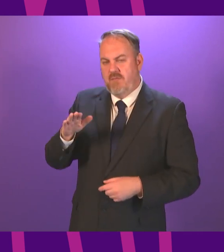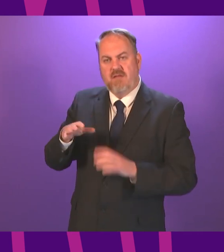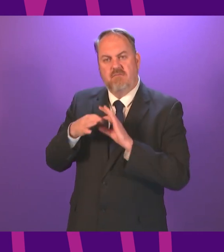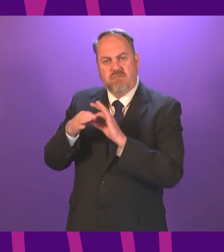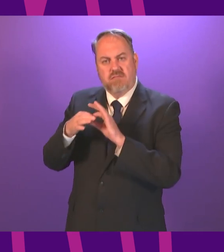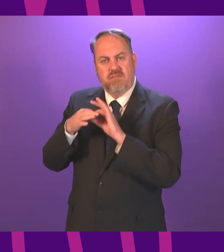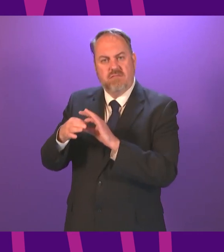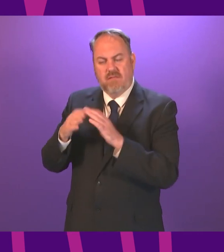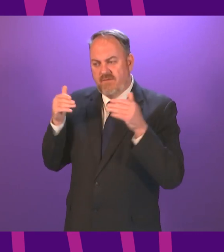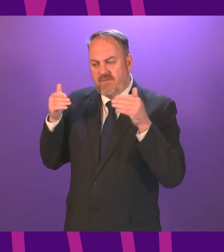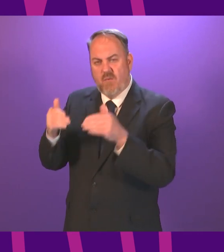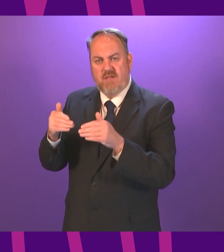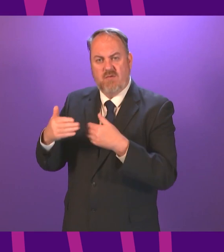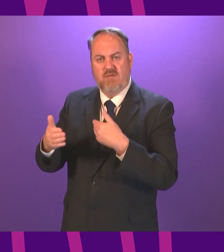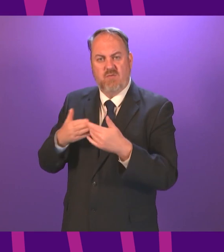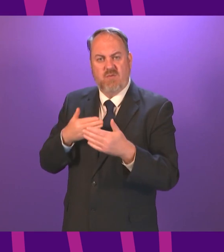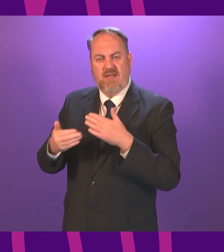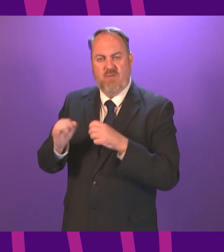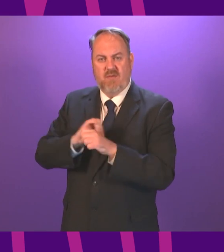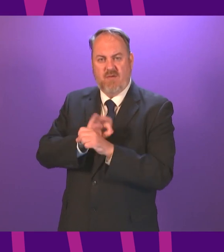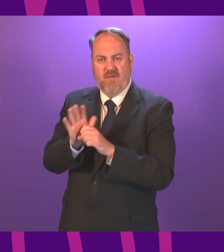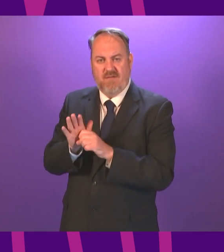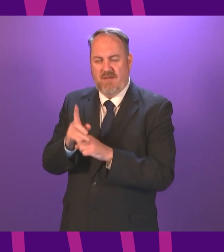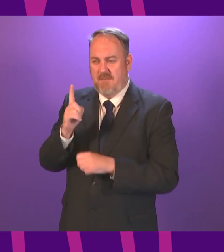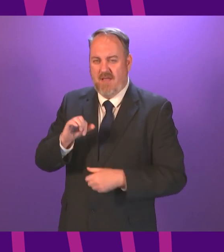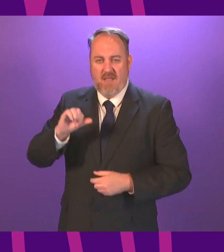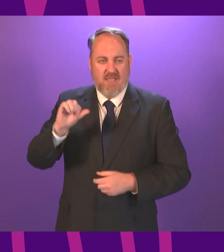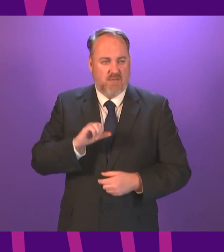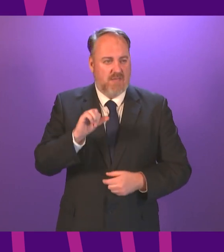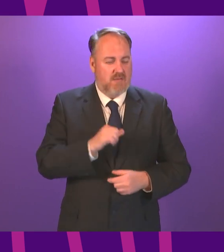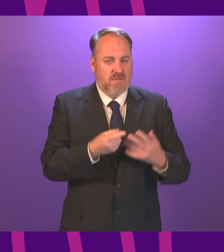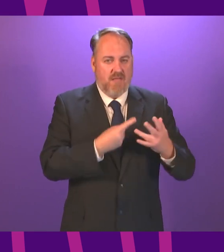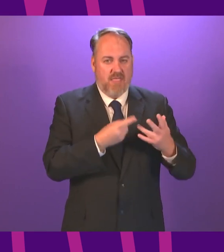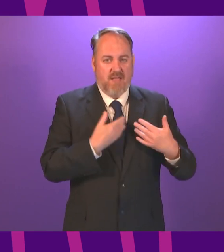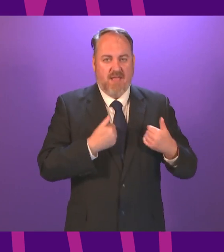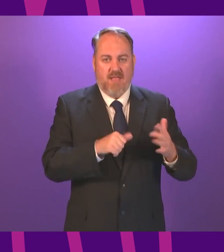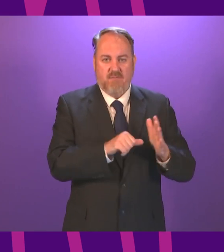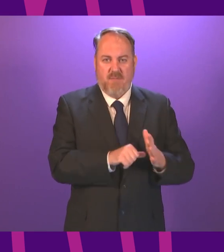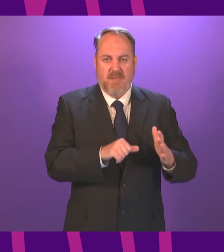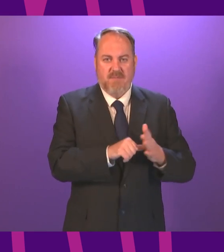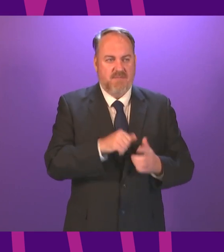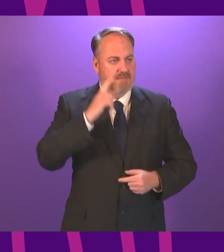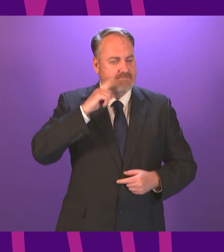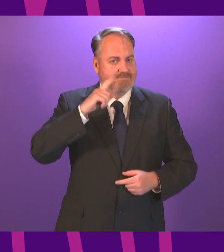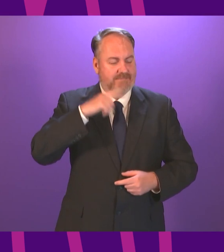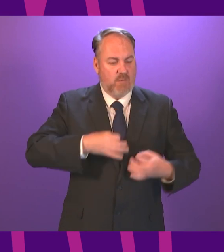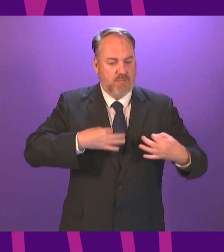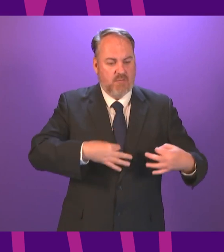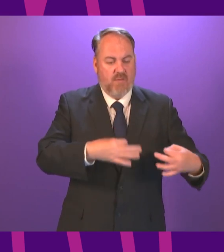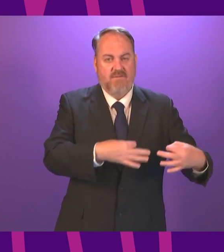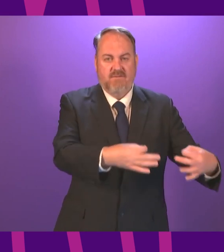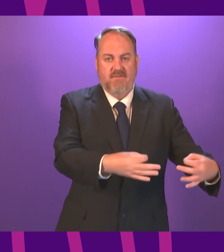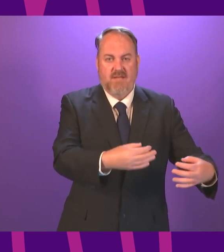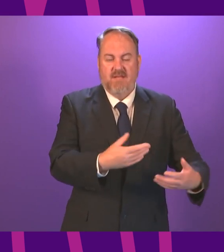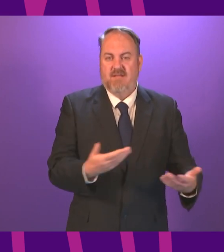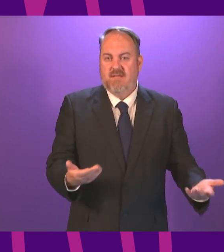tackling Covid it is also true that thousands of non Covid related appointments treatments and operations have been